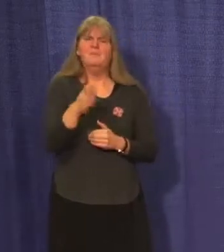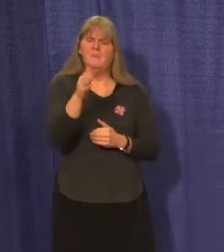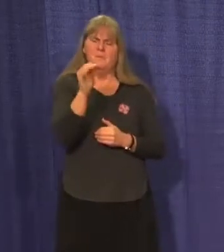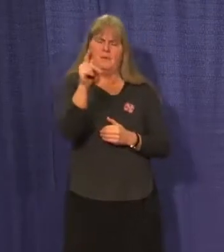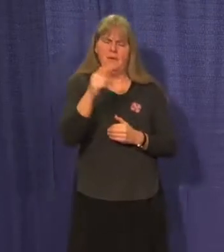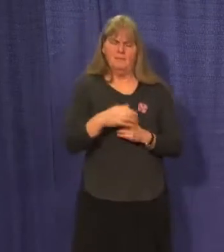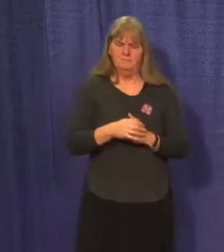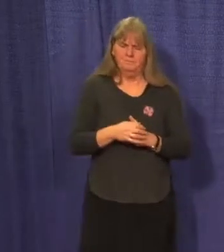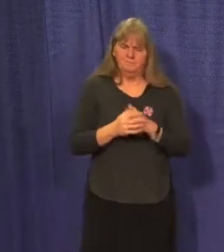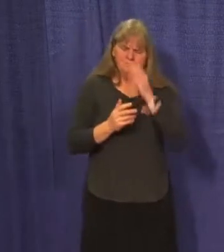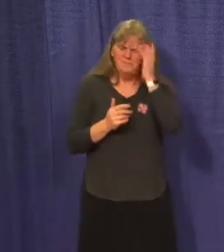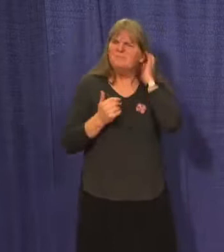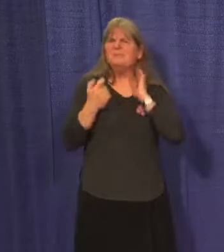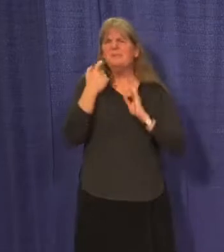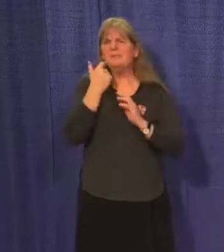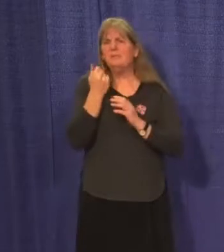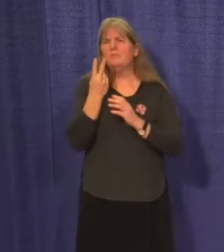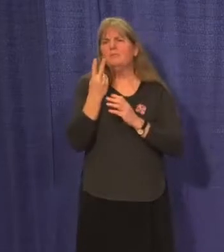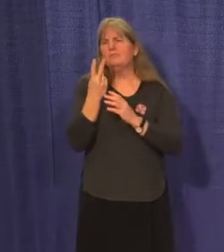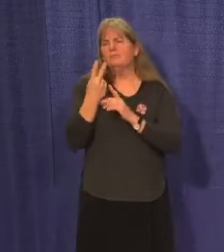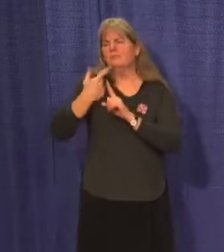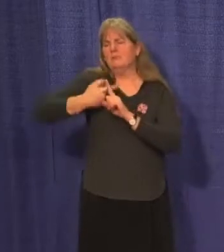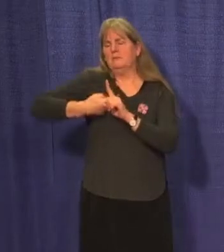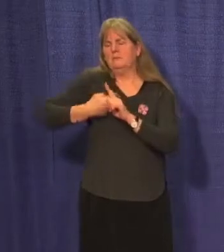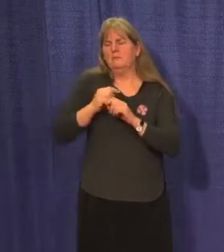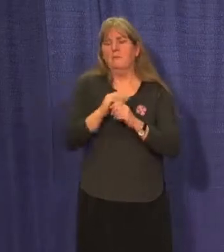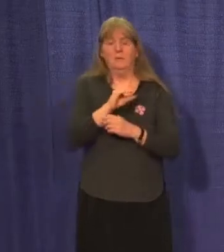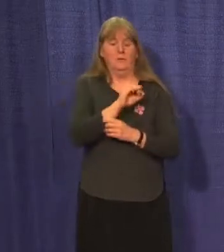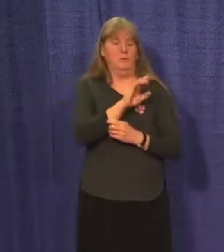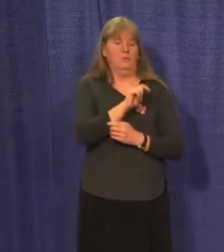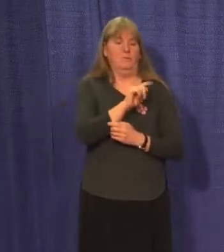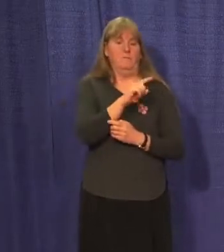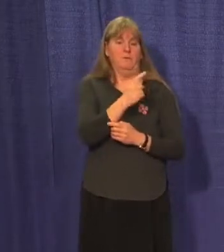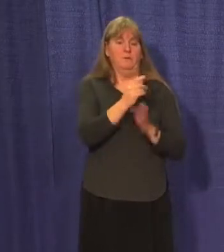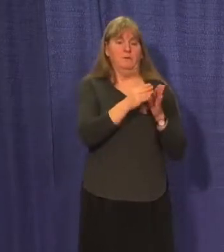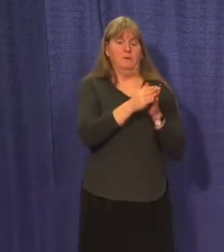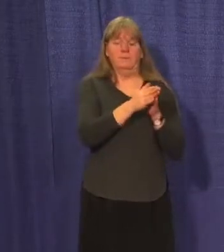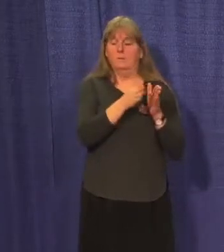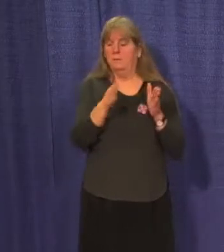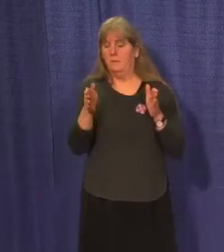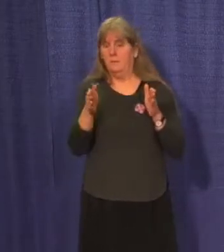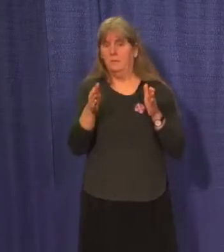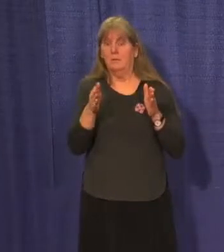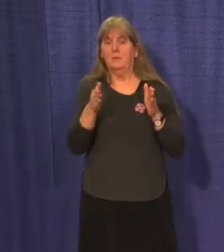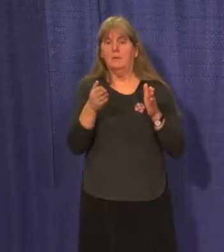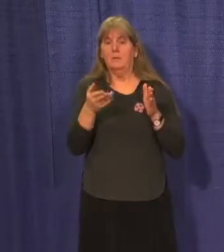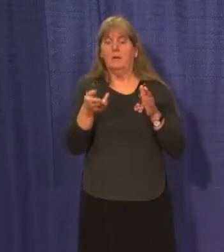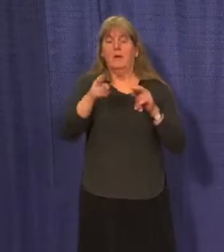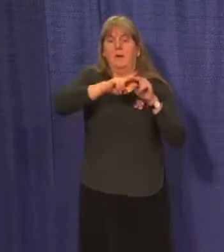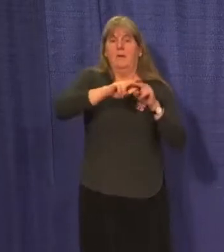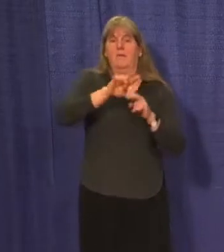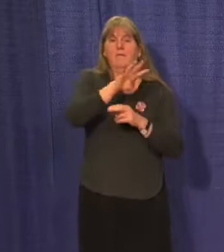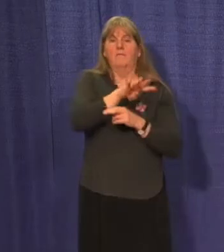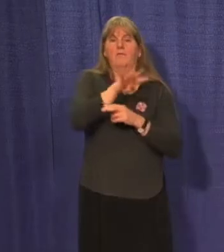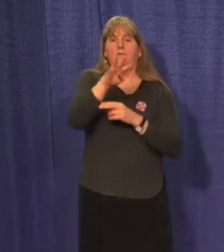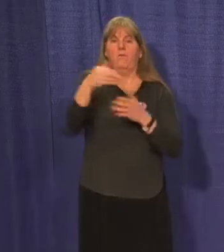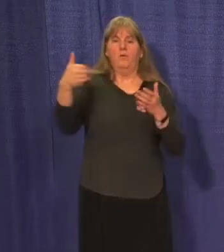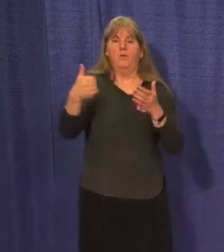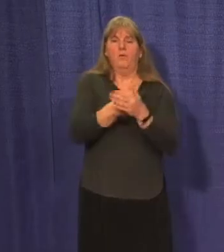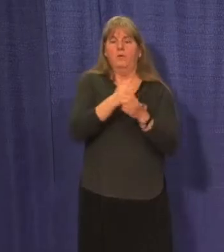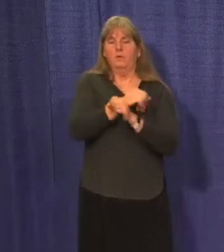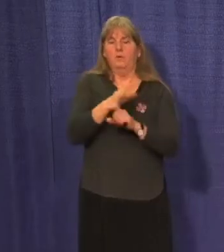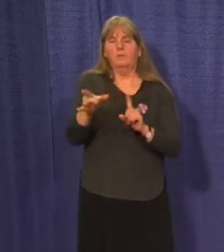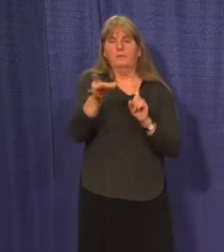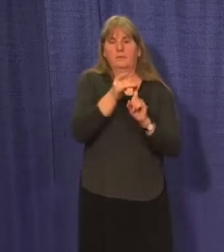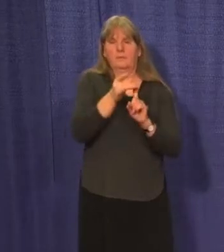this past little while. Since October 1st, we have seen a total of 44 new cases within